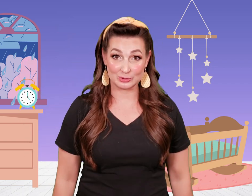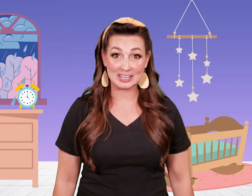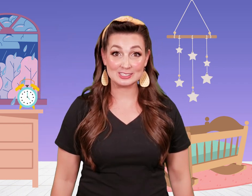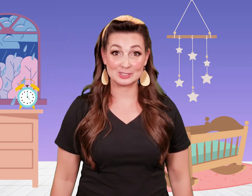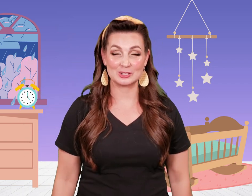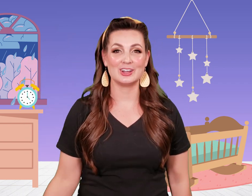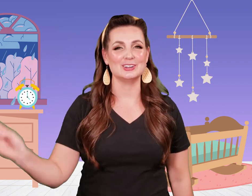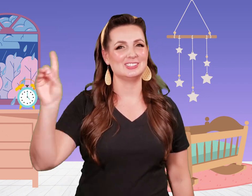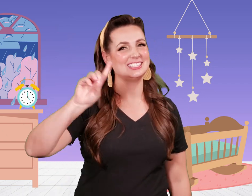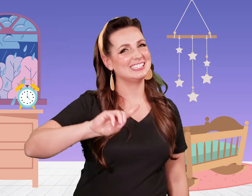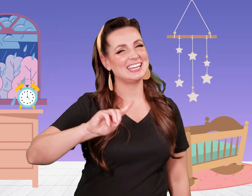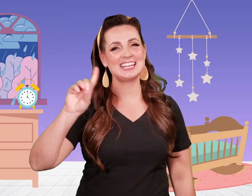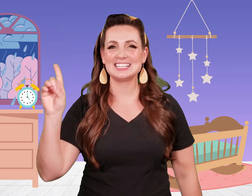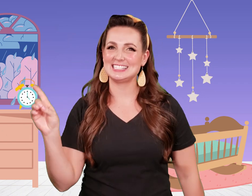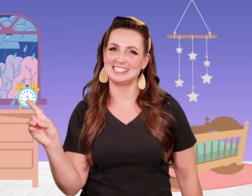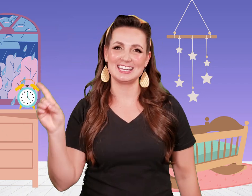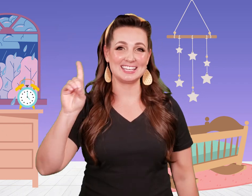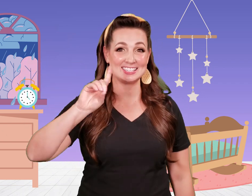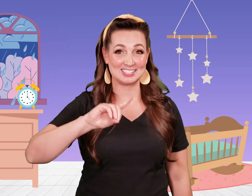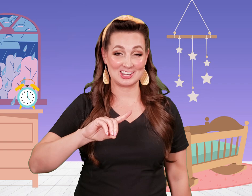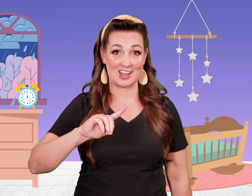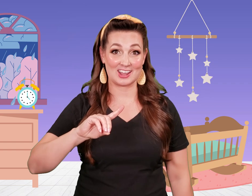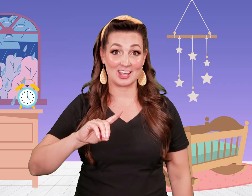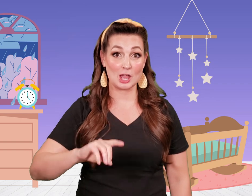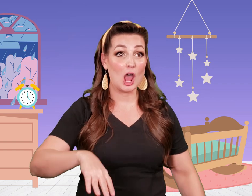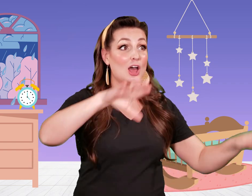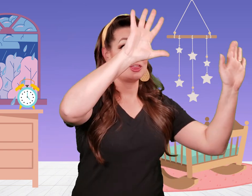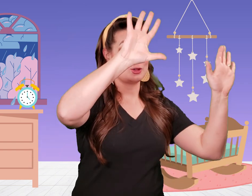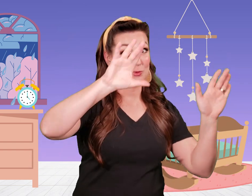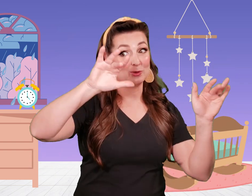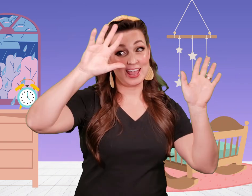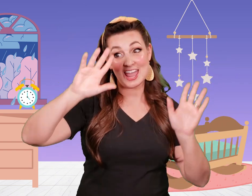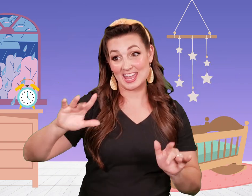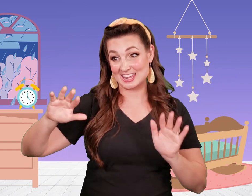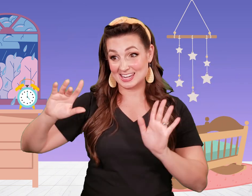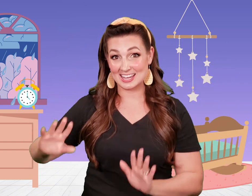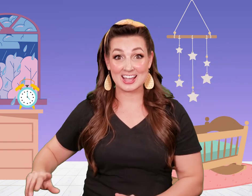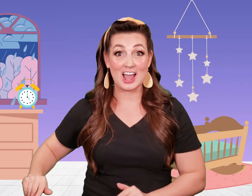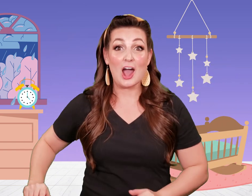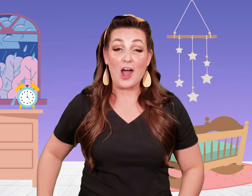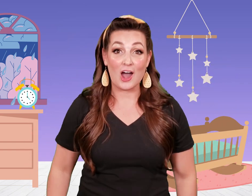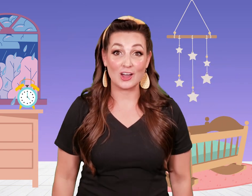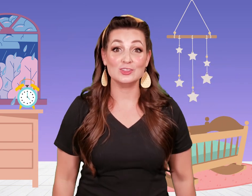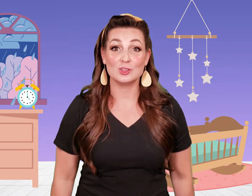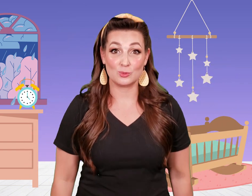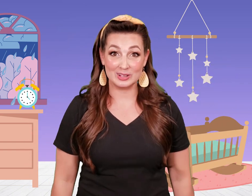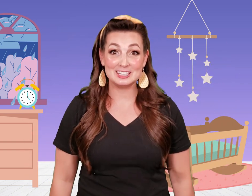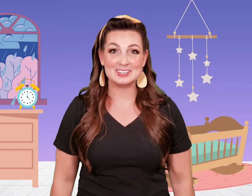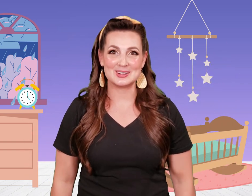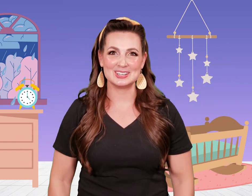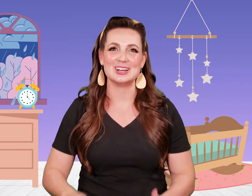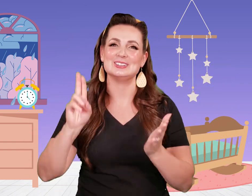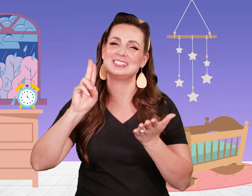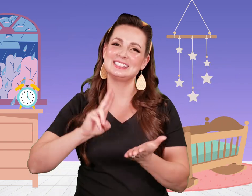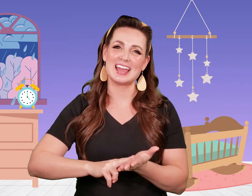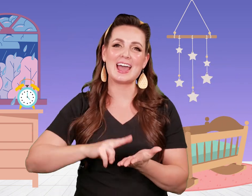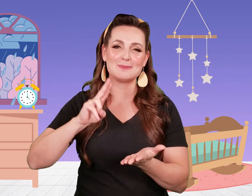dresser goes tick tick tock the rain on the window goes tap